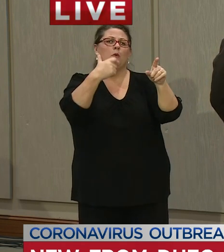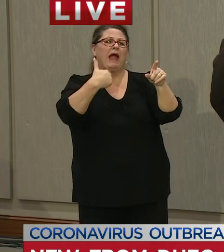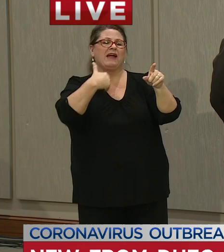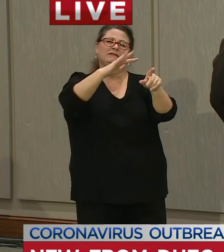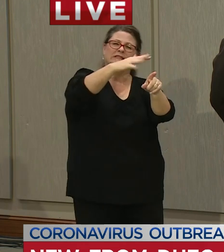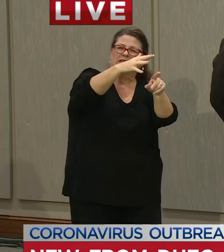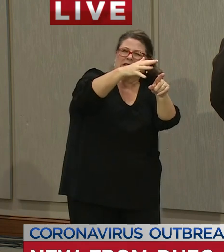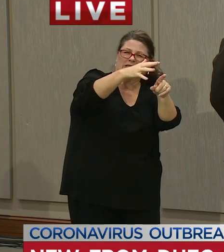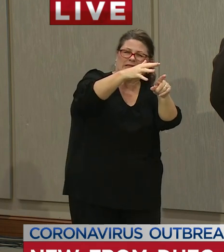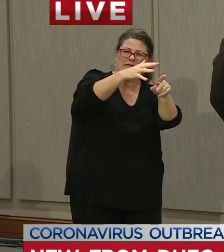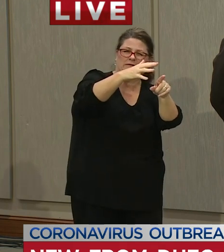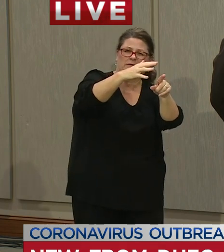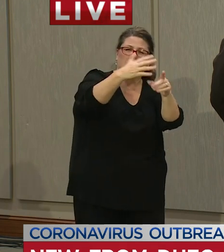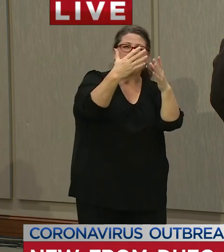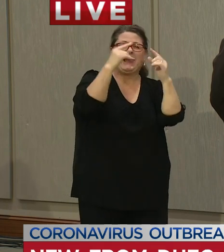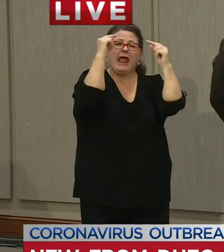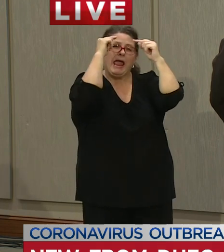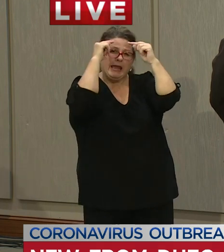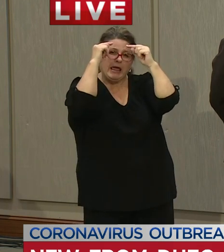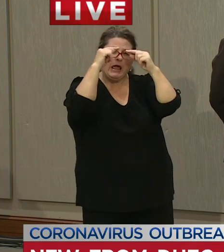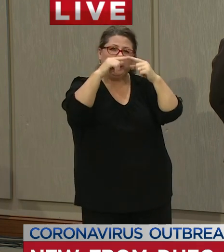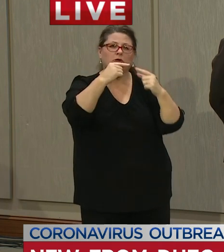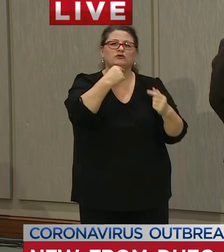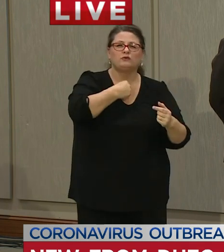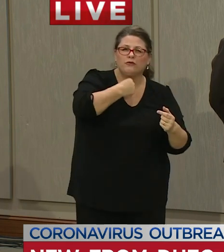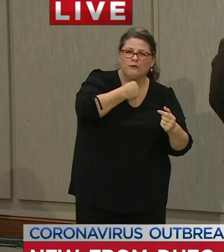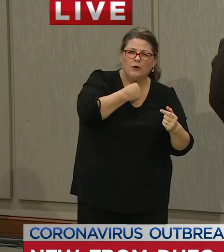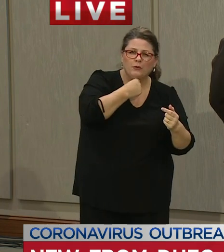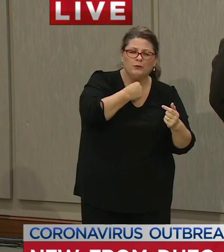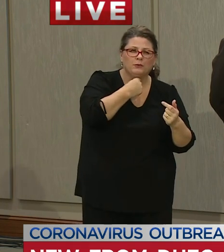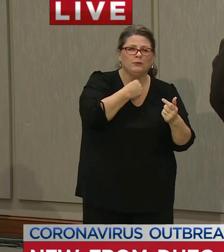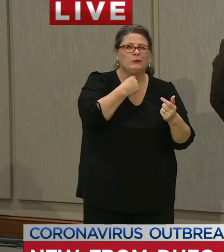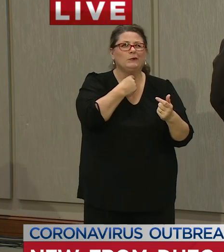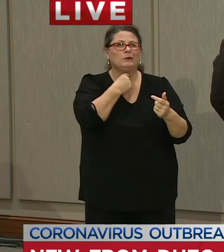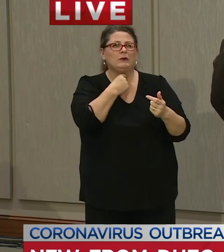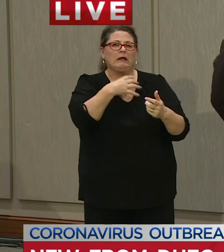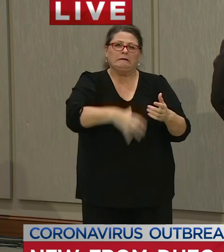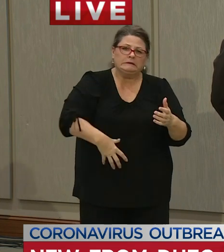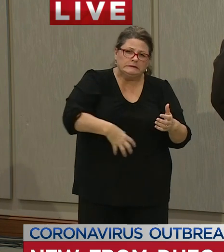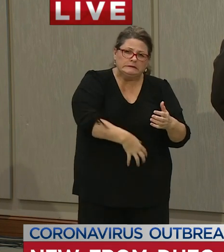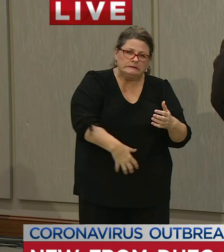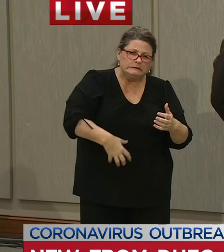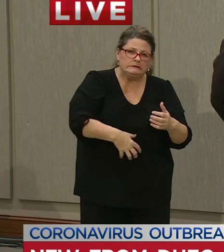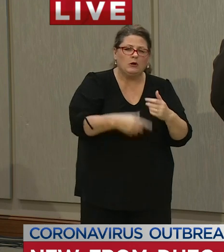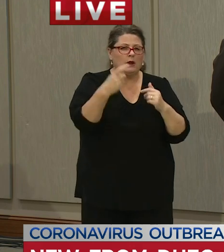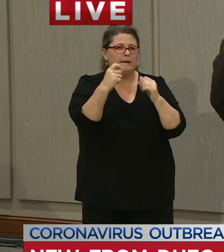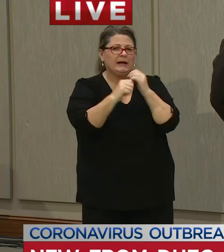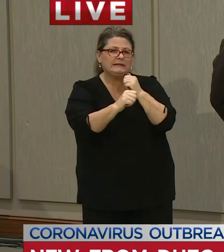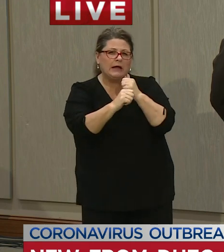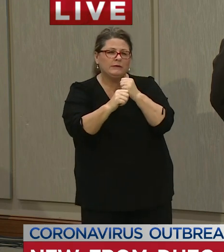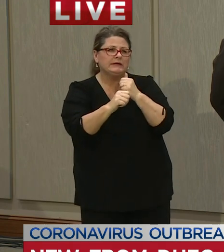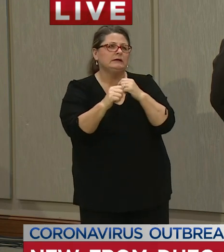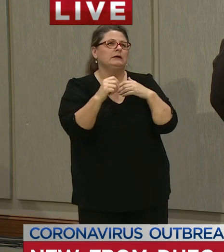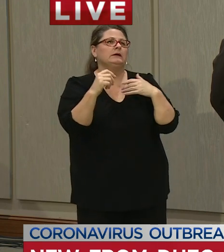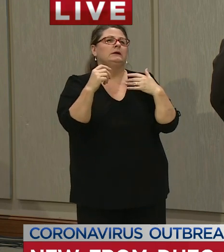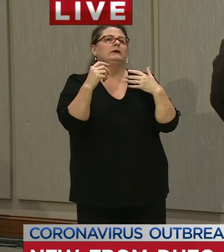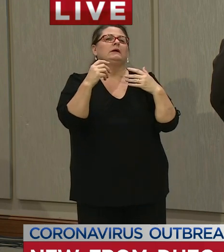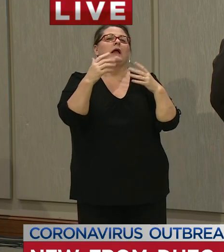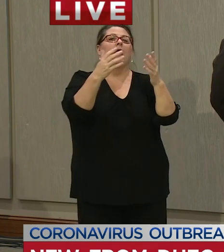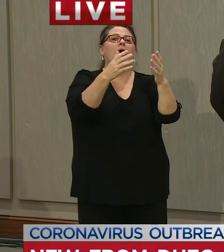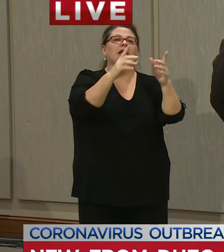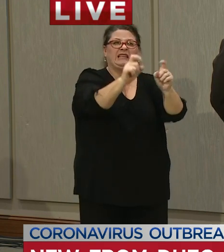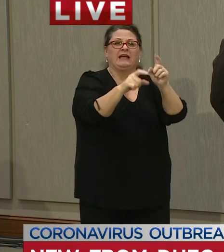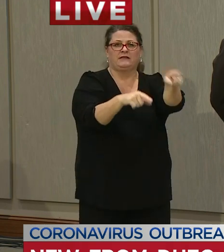people who might have a headache or a sore throat um maybe some nausea maybe some diarrhea there are